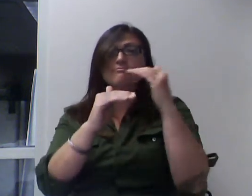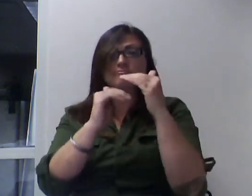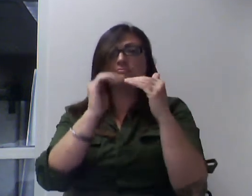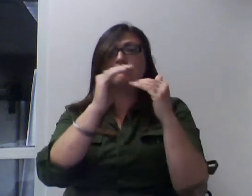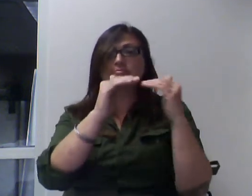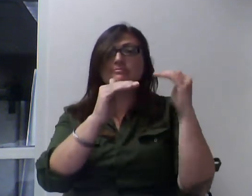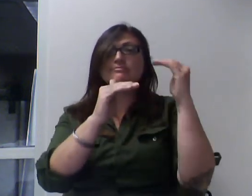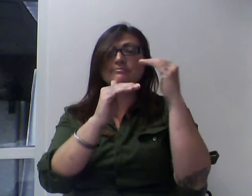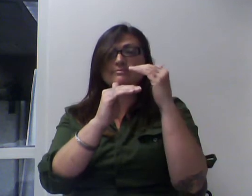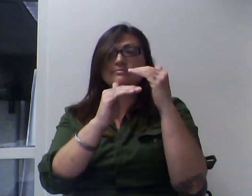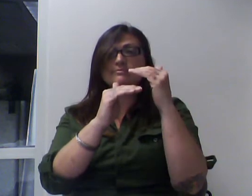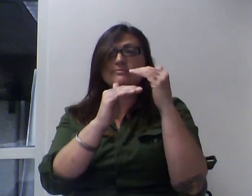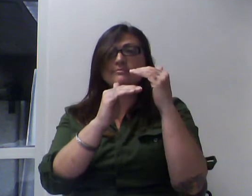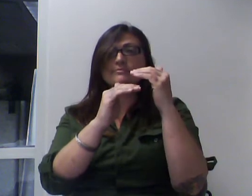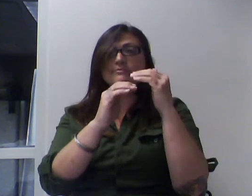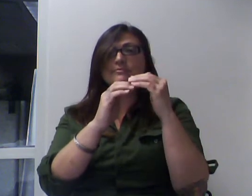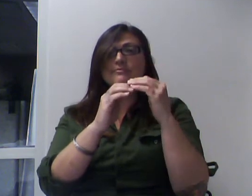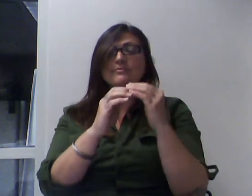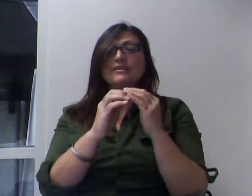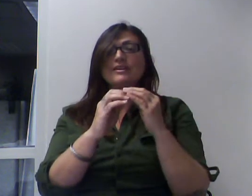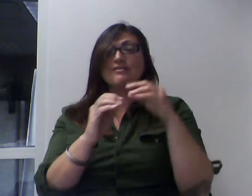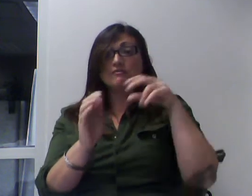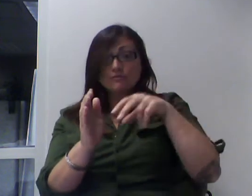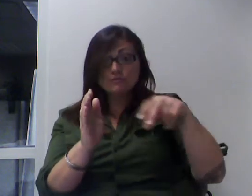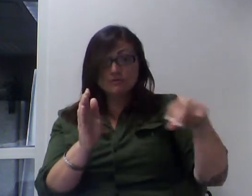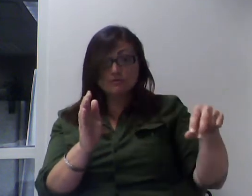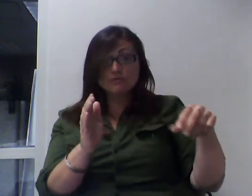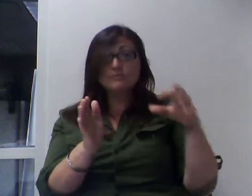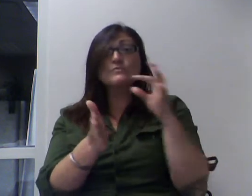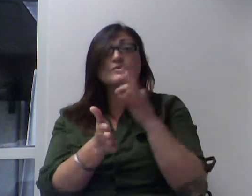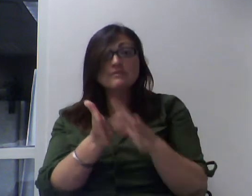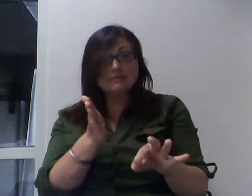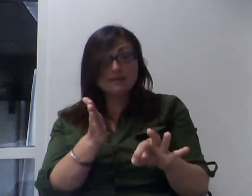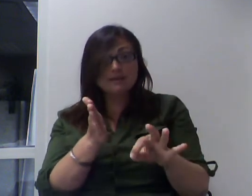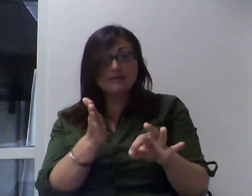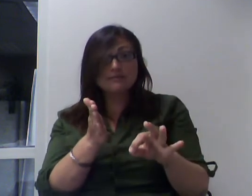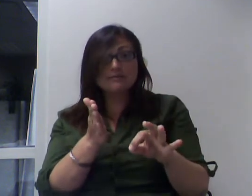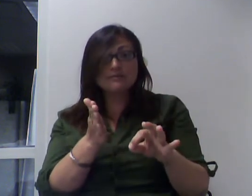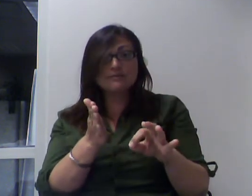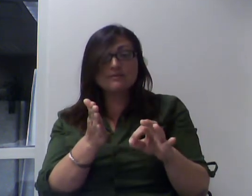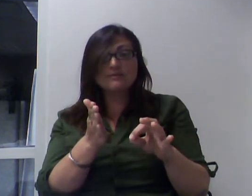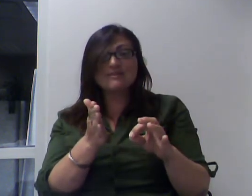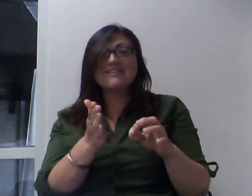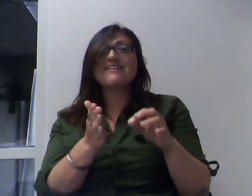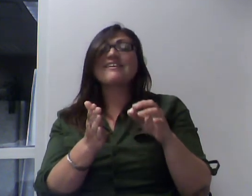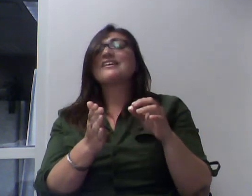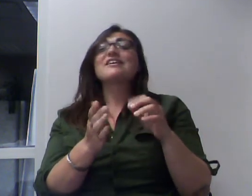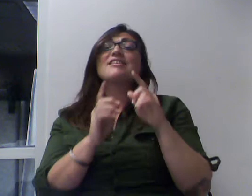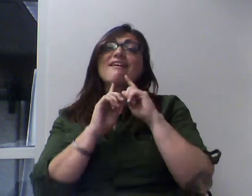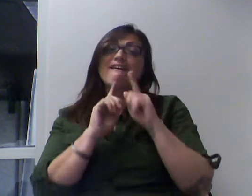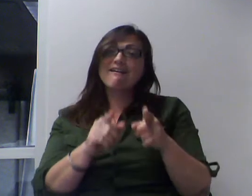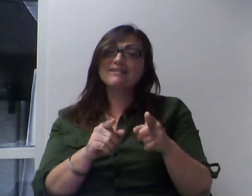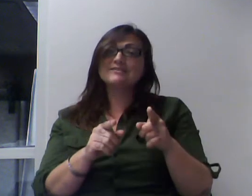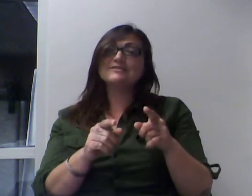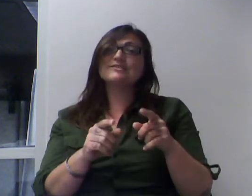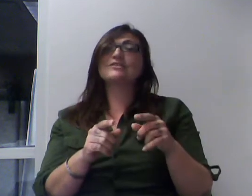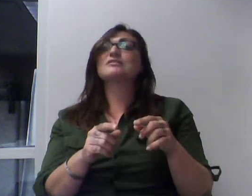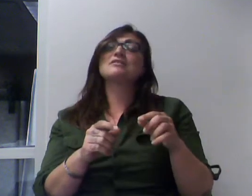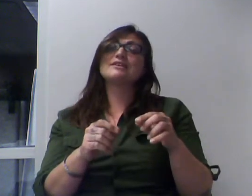And if you count those cubes, the number of them that you use is the volume. I'm not going to attempt to try and